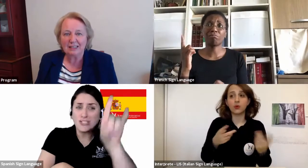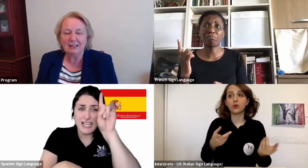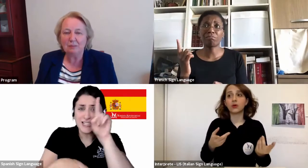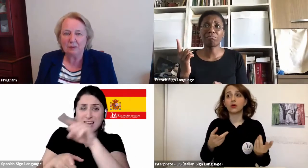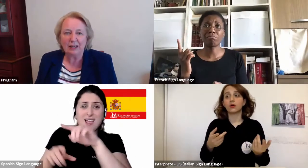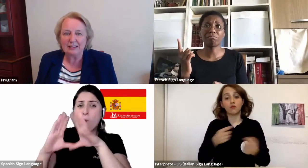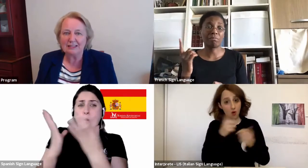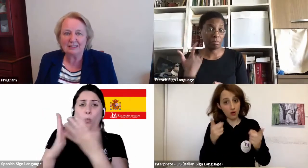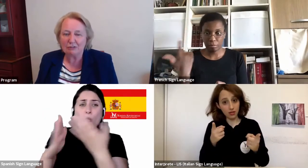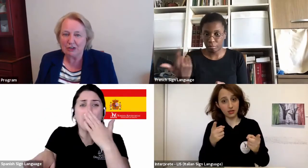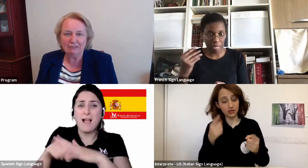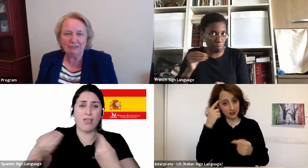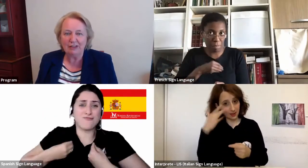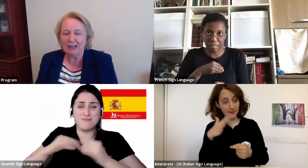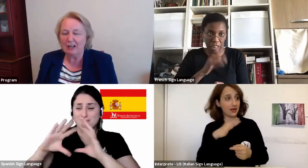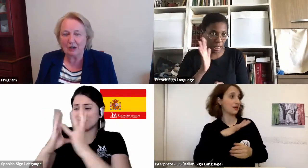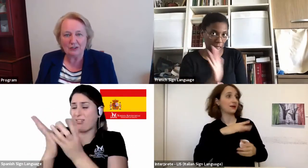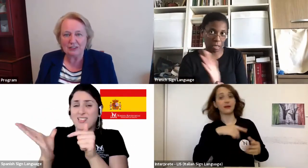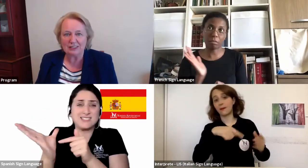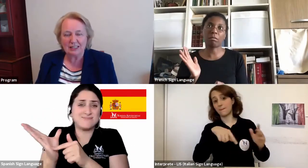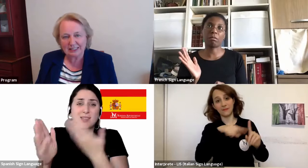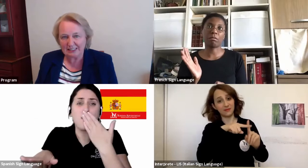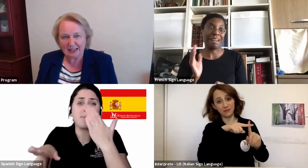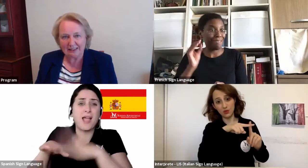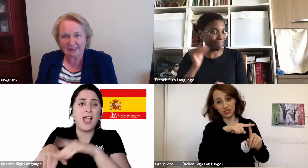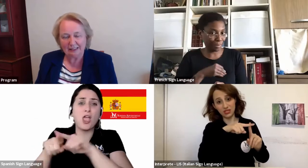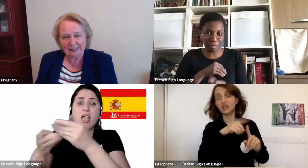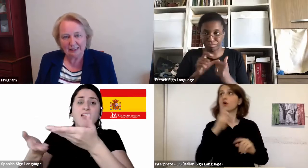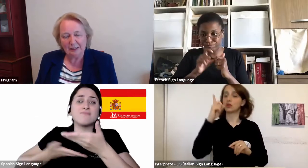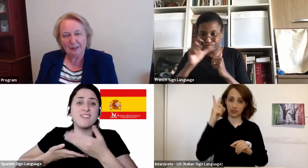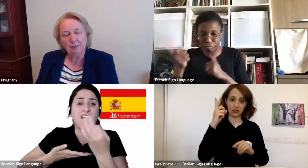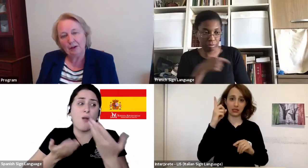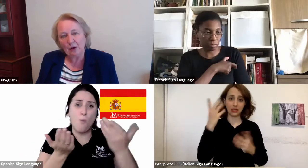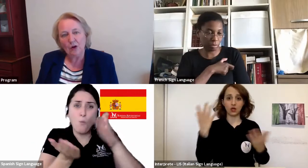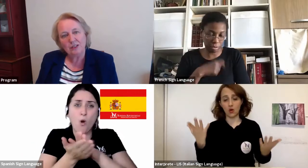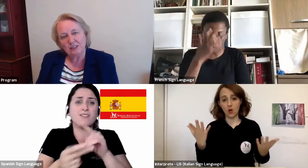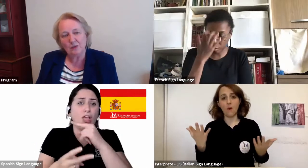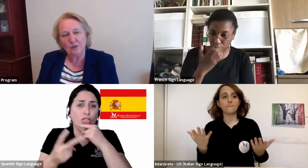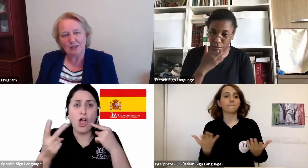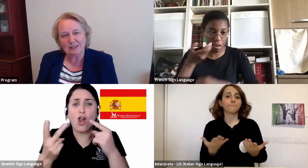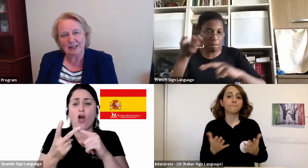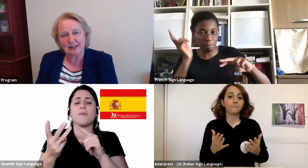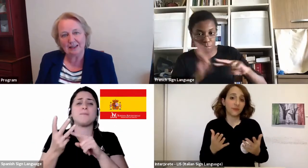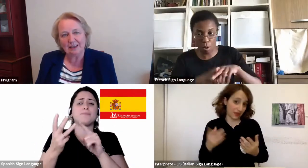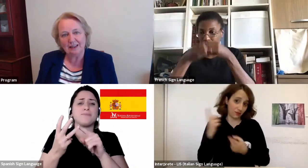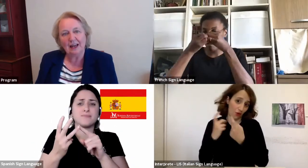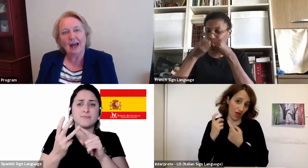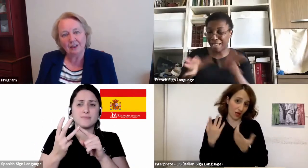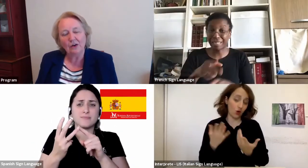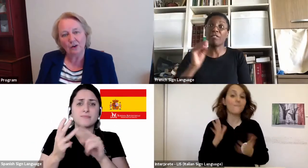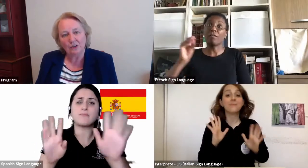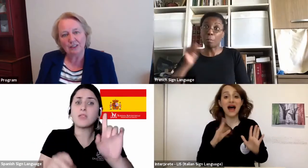sin brings grief, loss, death. But God is always there